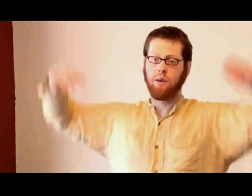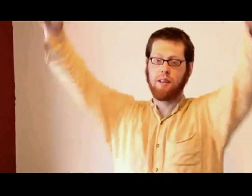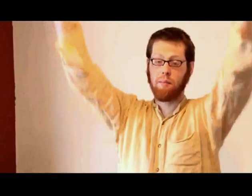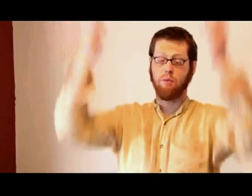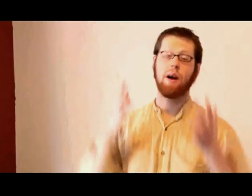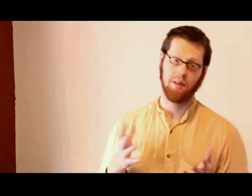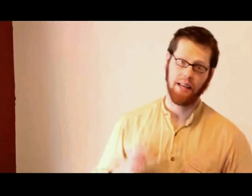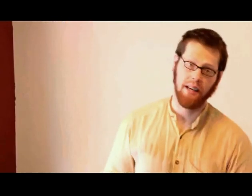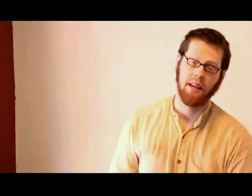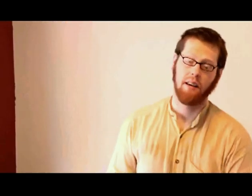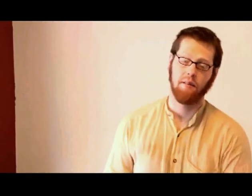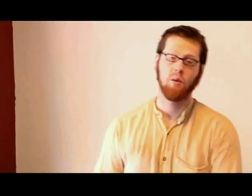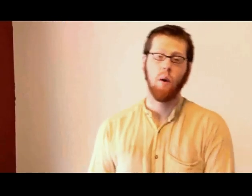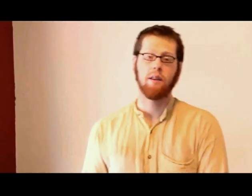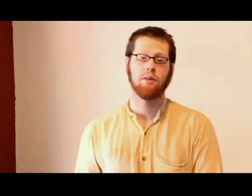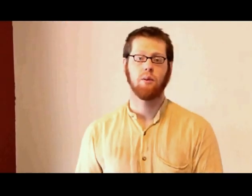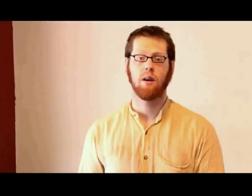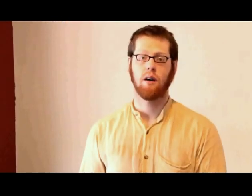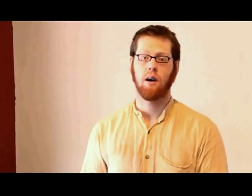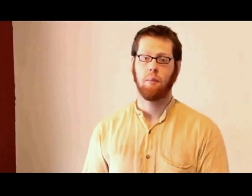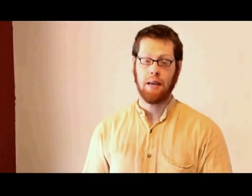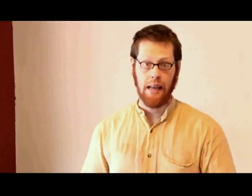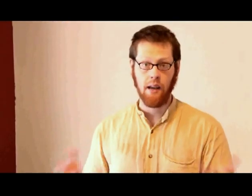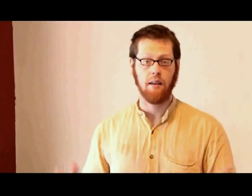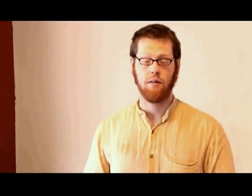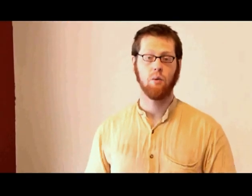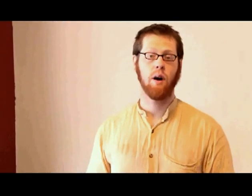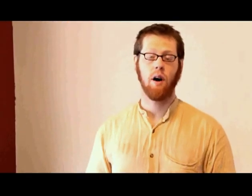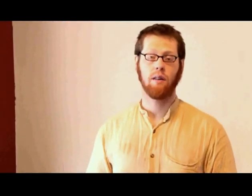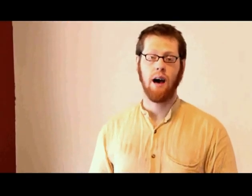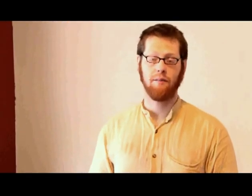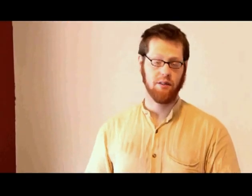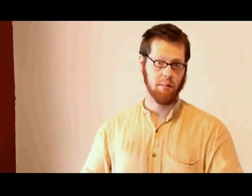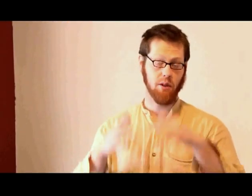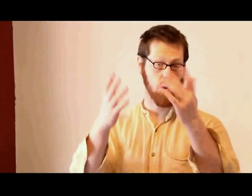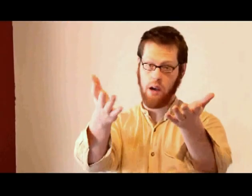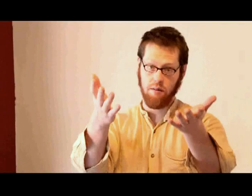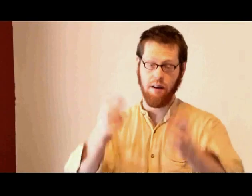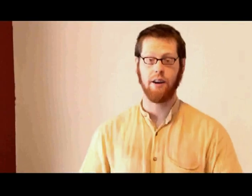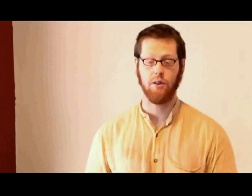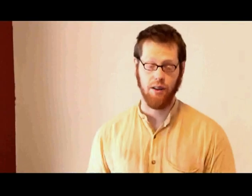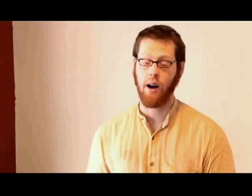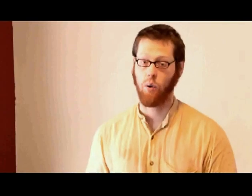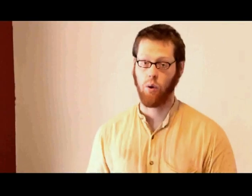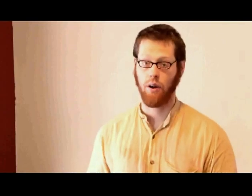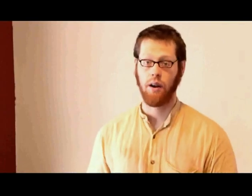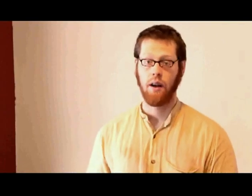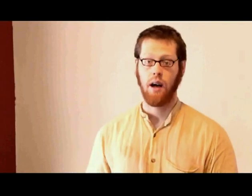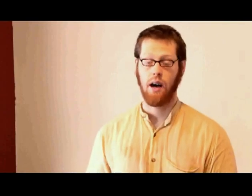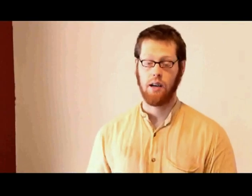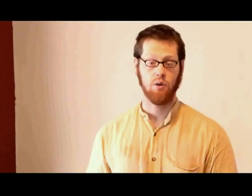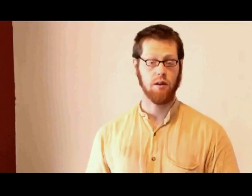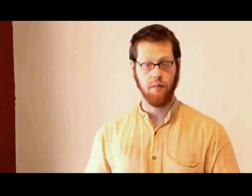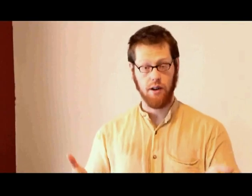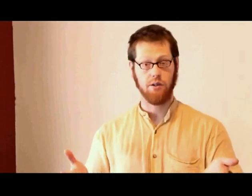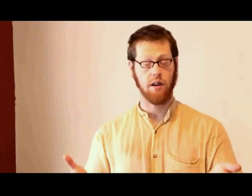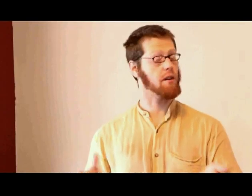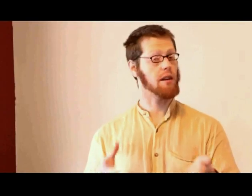So, contemporarily, if you went to a meeting, if you went online, for example, to quakerfinder.org, you could find yourself a